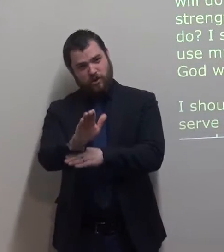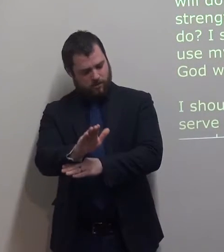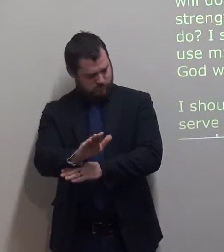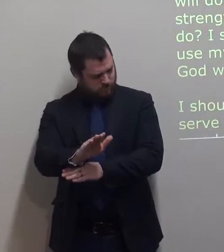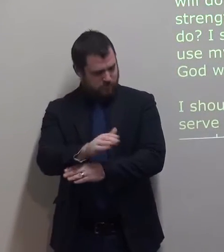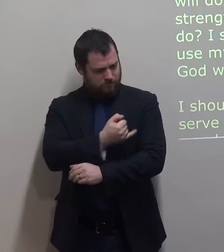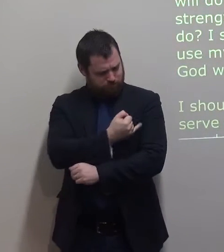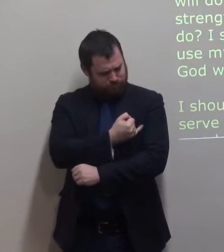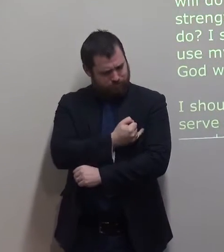can I do?